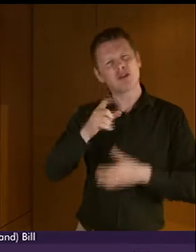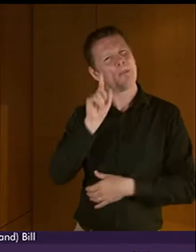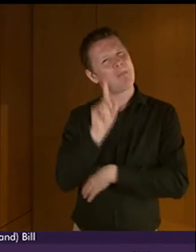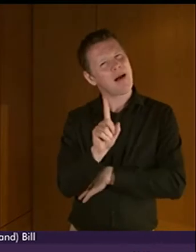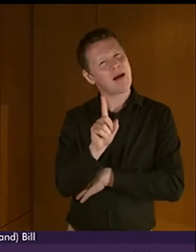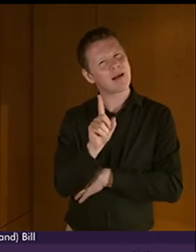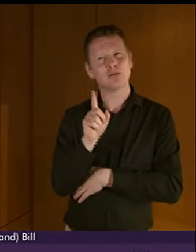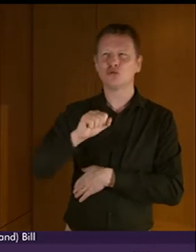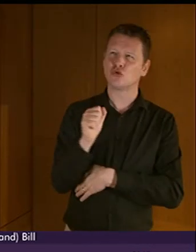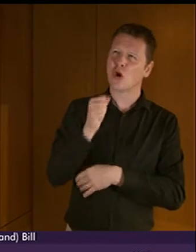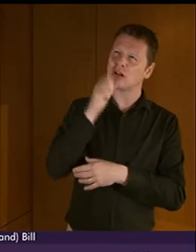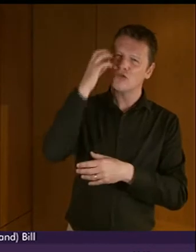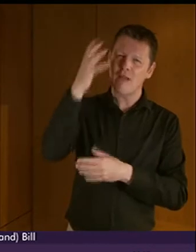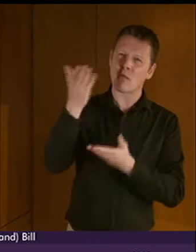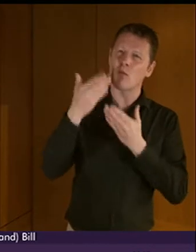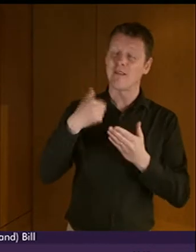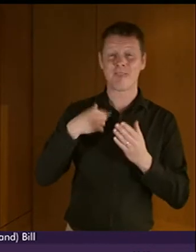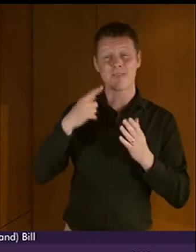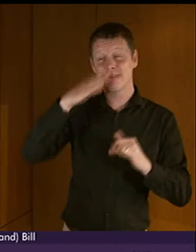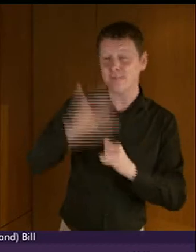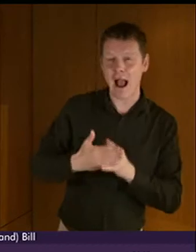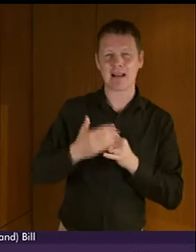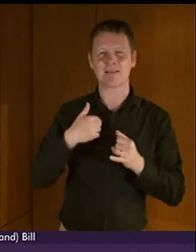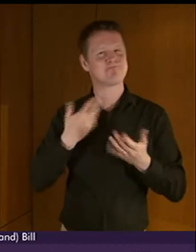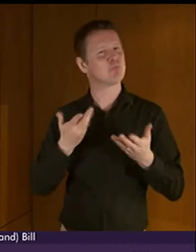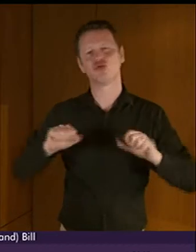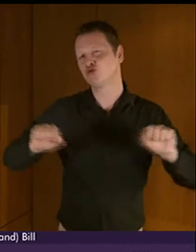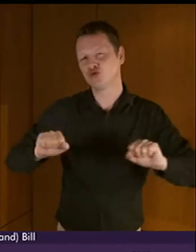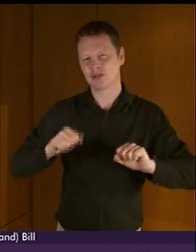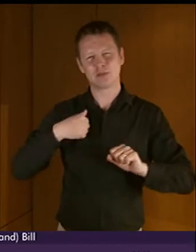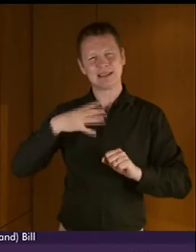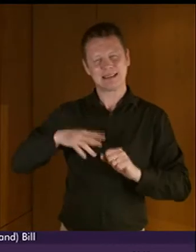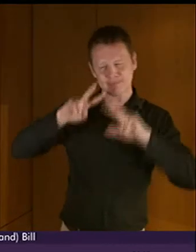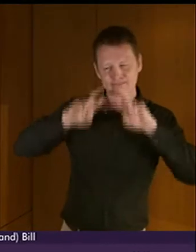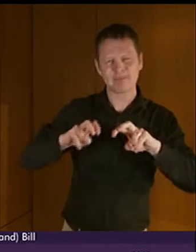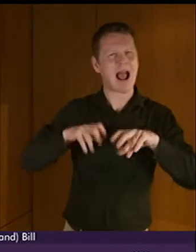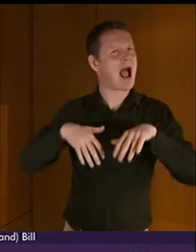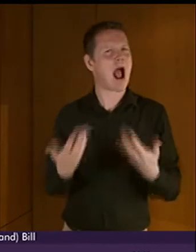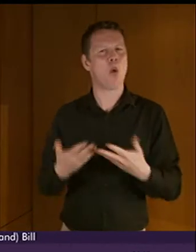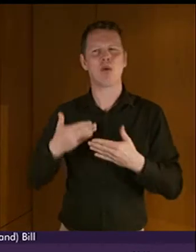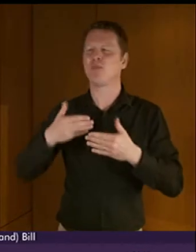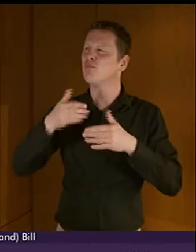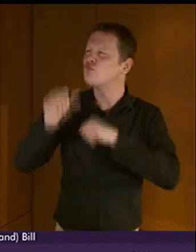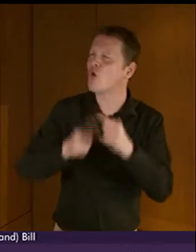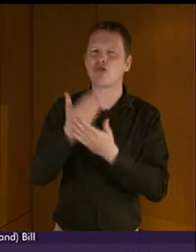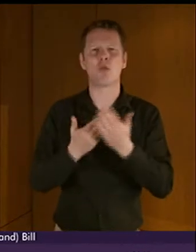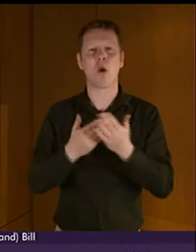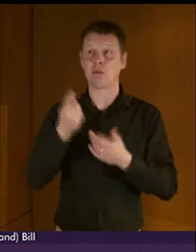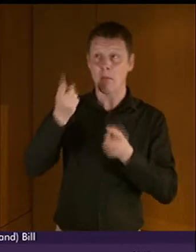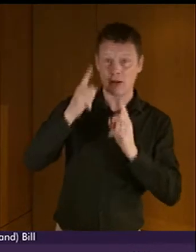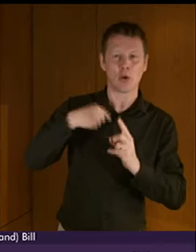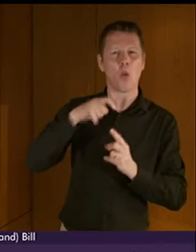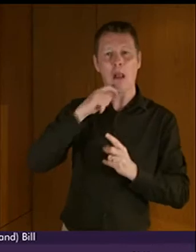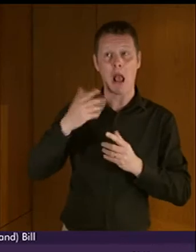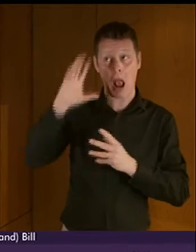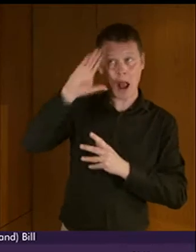Government's proposal and asked for further clarity about how the progress report would operate. We look forward to receiving updates from the Minister on this, which